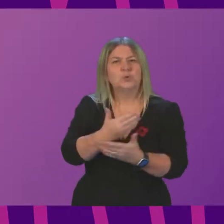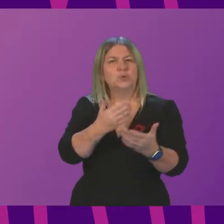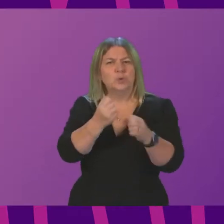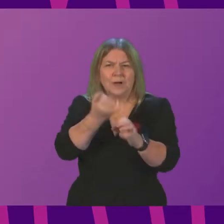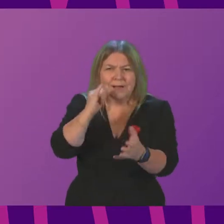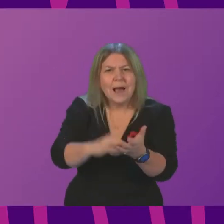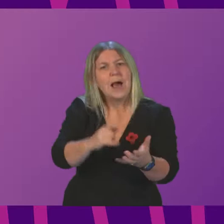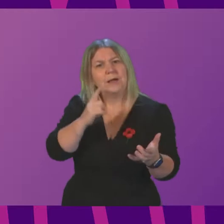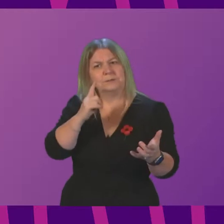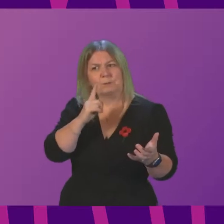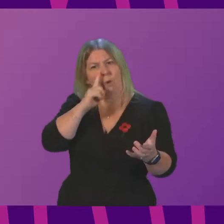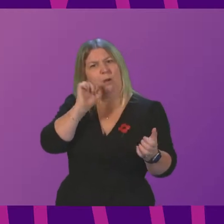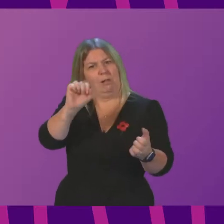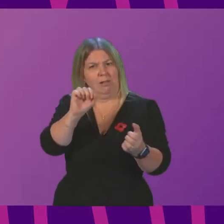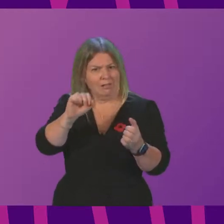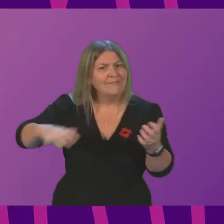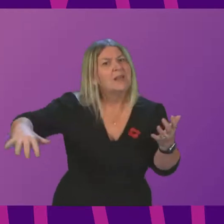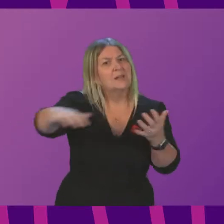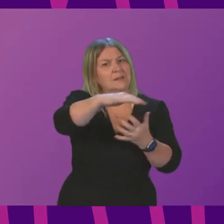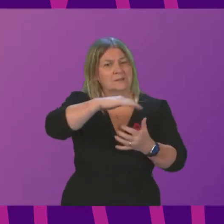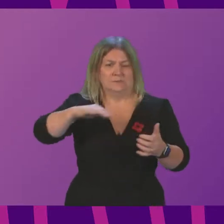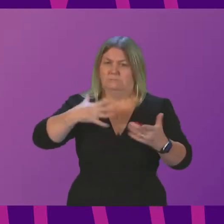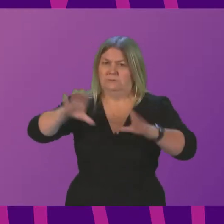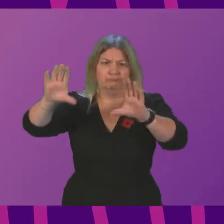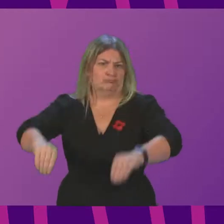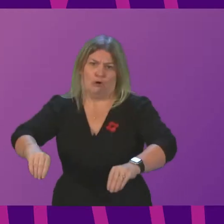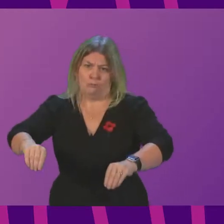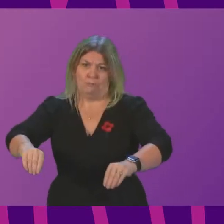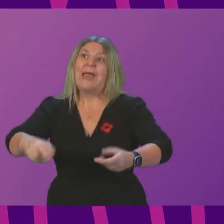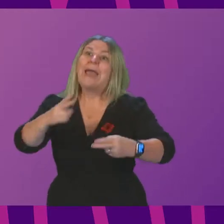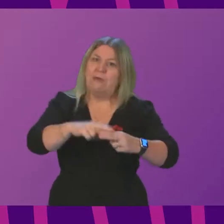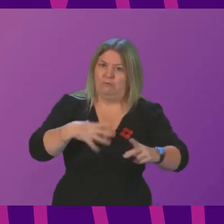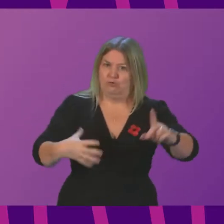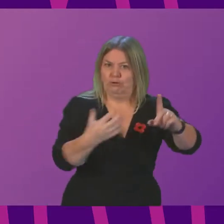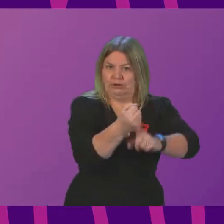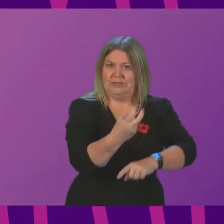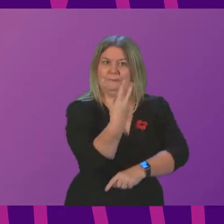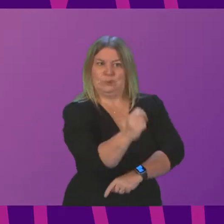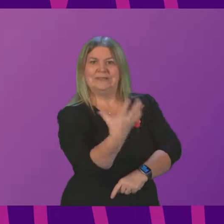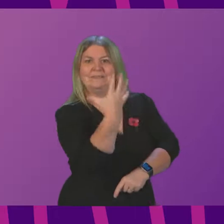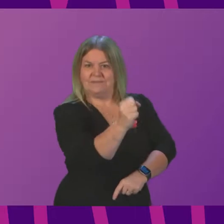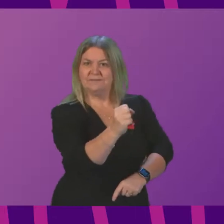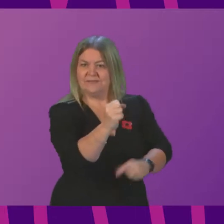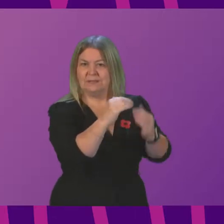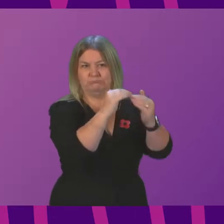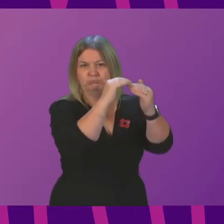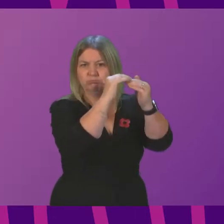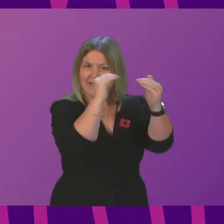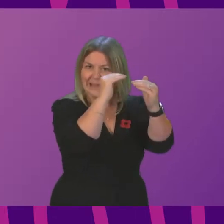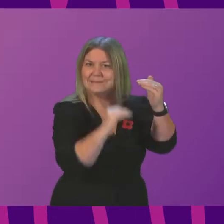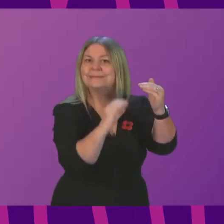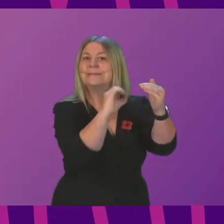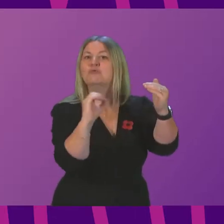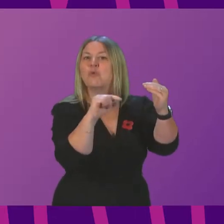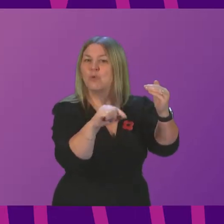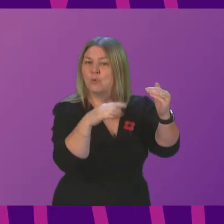if we are to reach net zero by 2050, as advocated by the Under-2 coalition. That alone should rule out